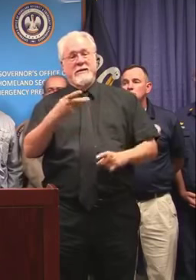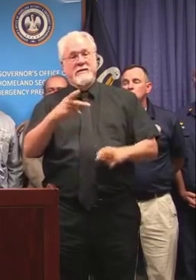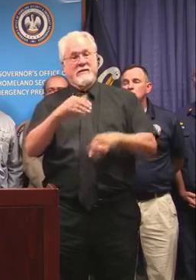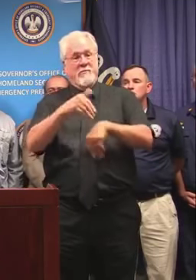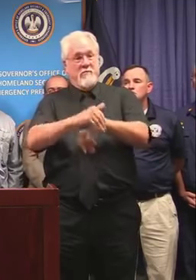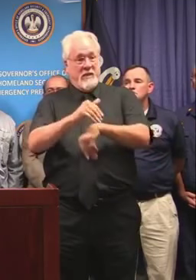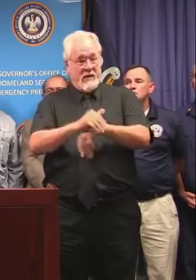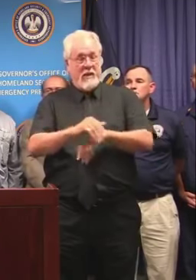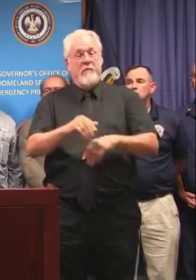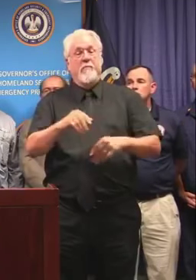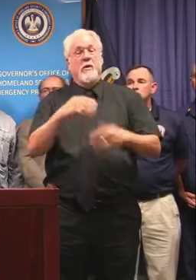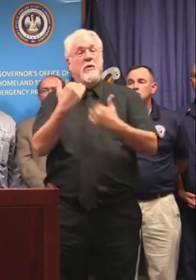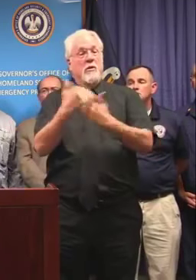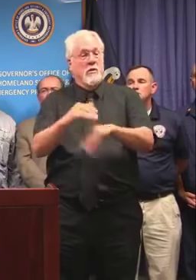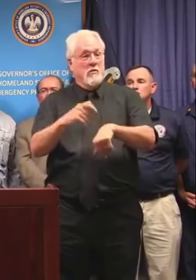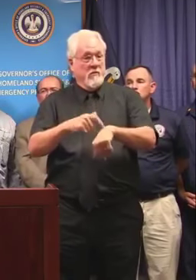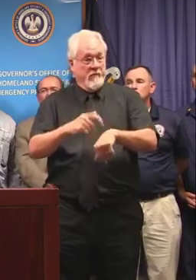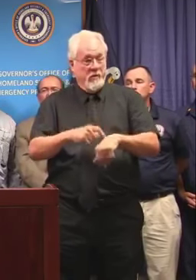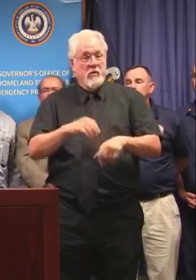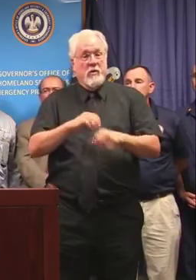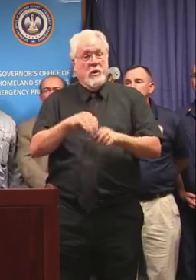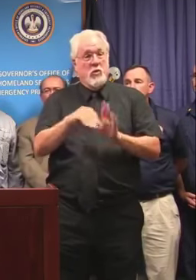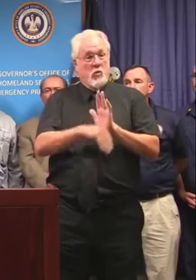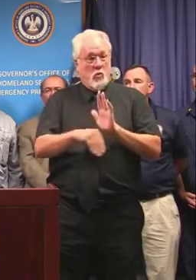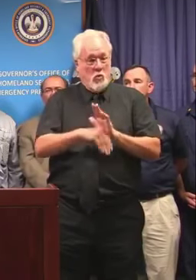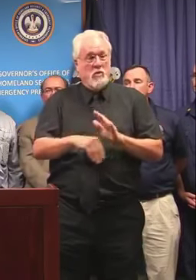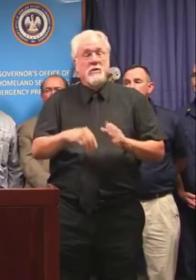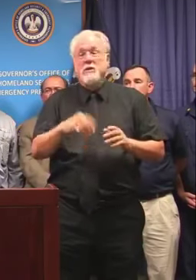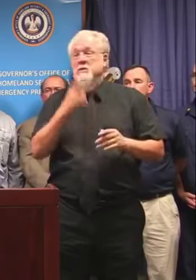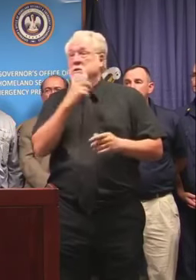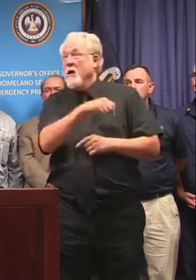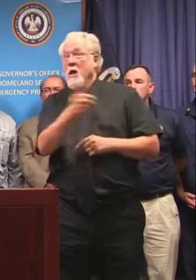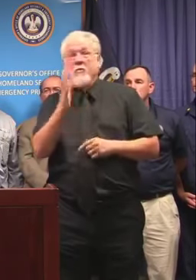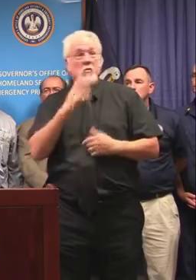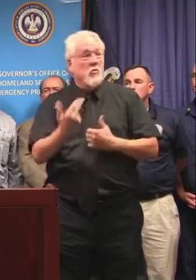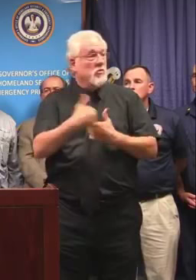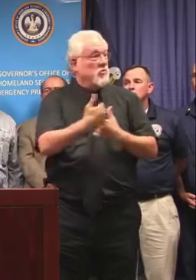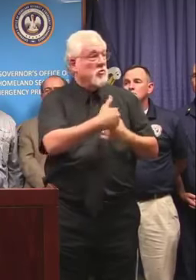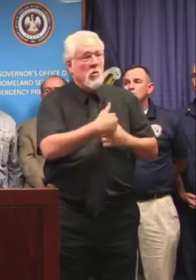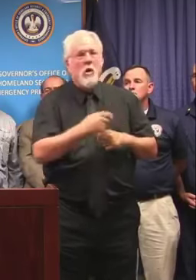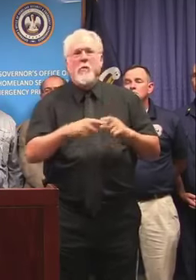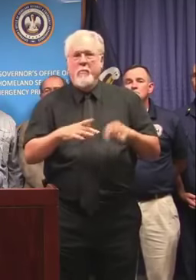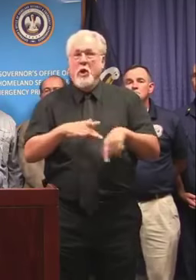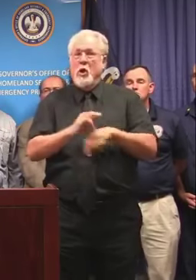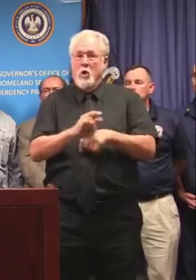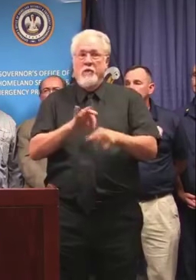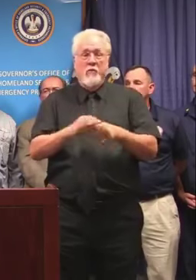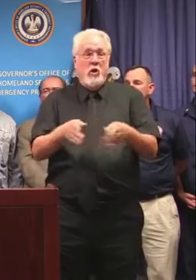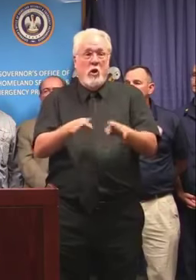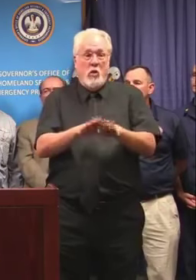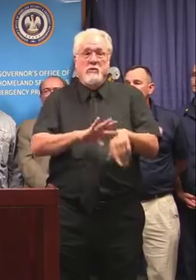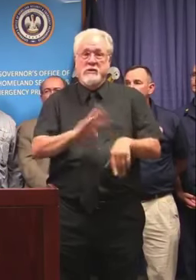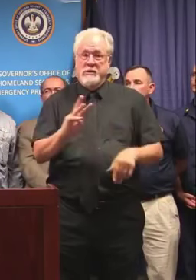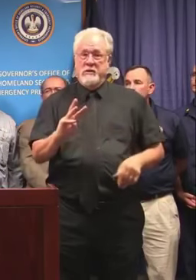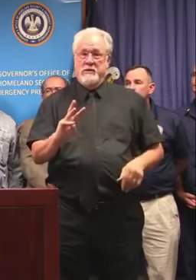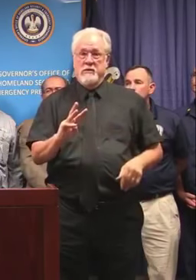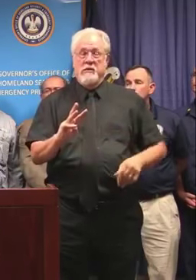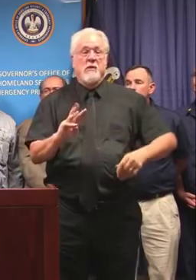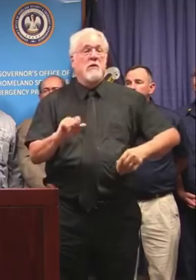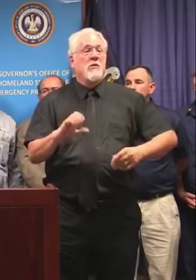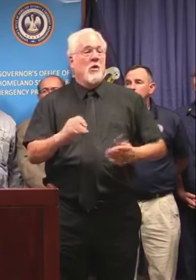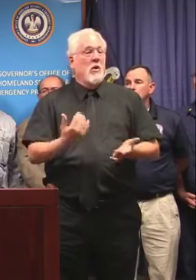Orleans, and we'll wait and see if there's others that join in on that. But early voting closes at 6 p.m. So,